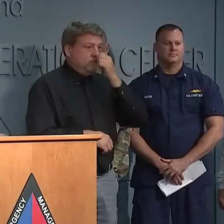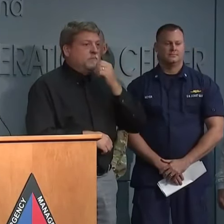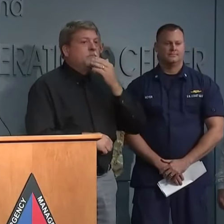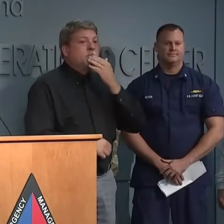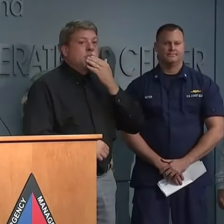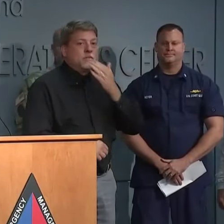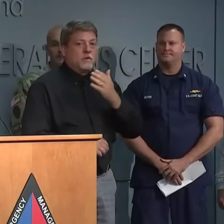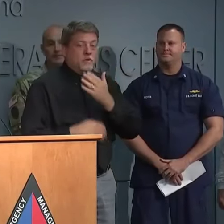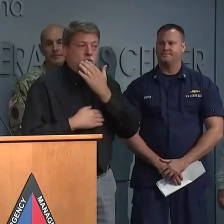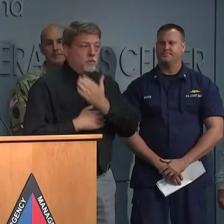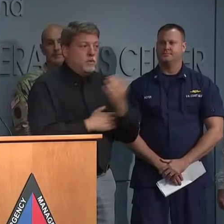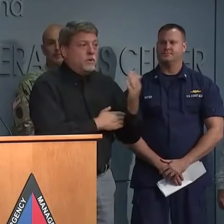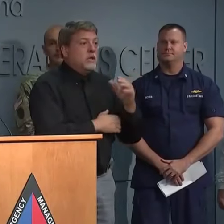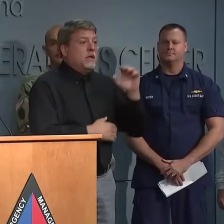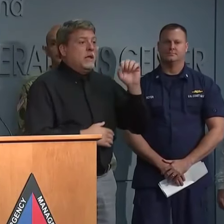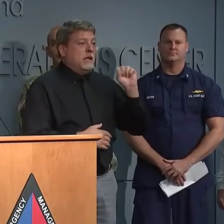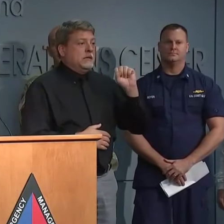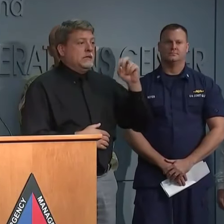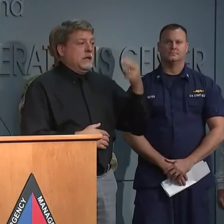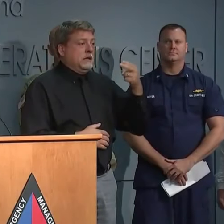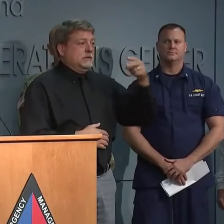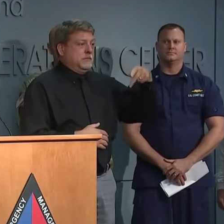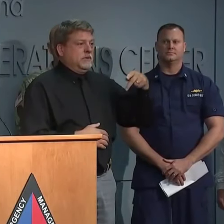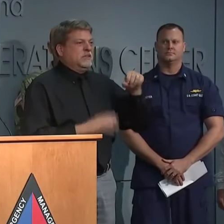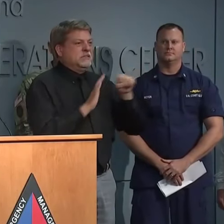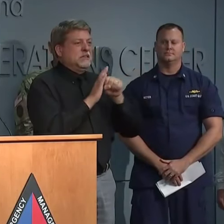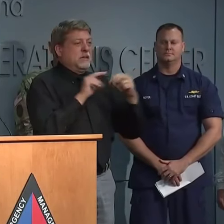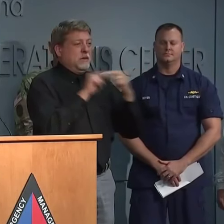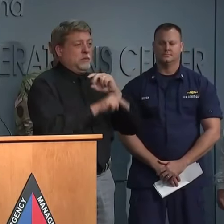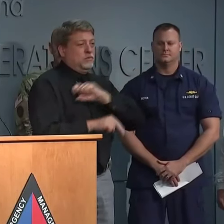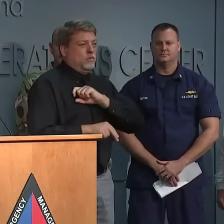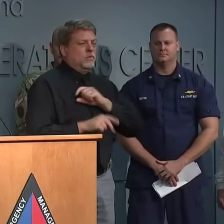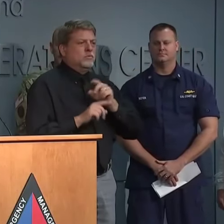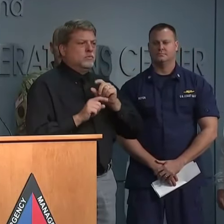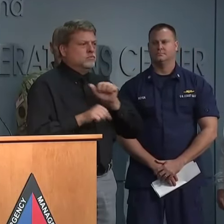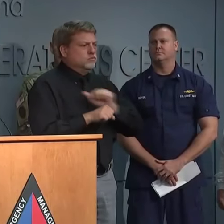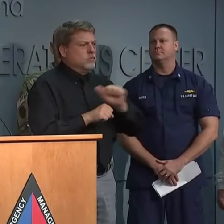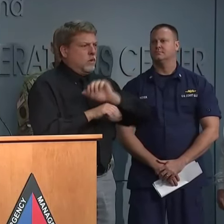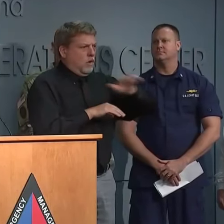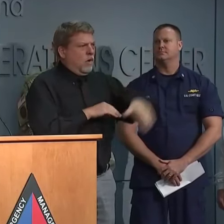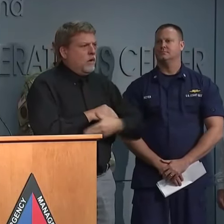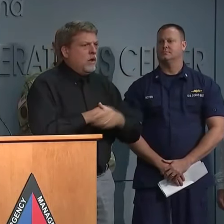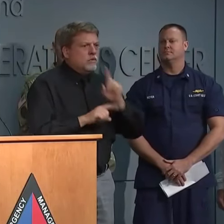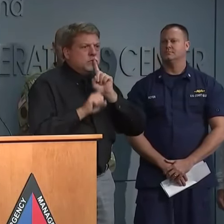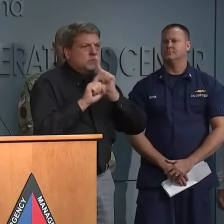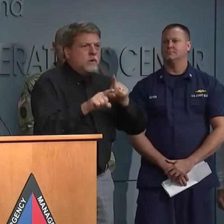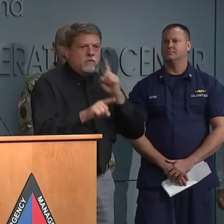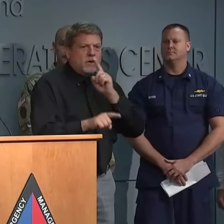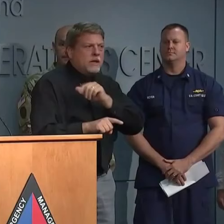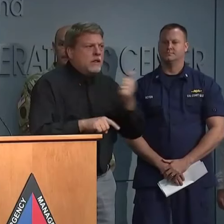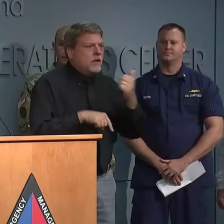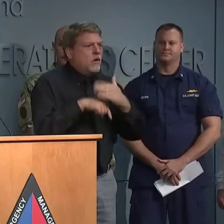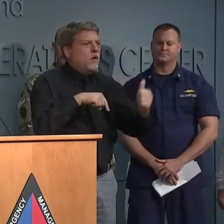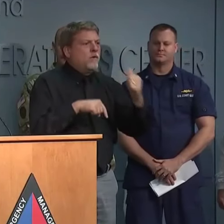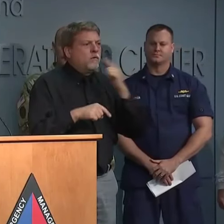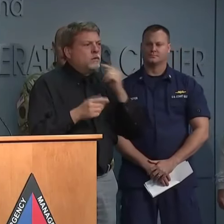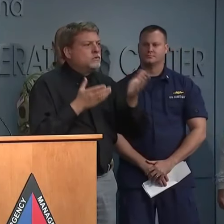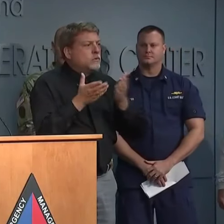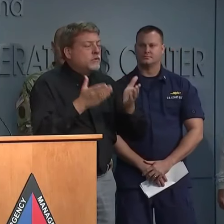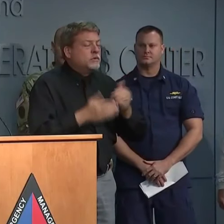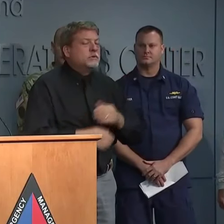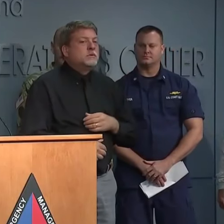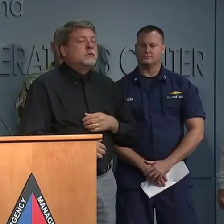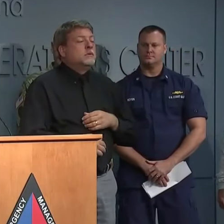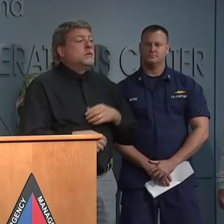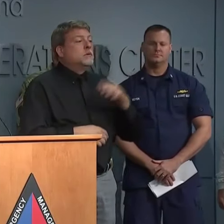The State Highway Patrol has been working throughout the night responding to calls for service as a result of the hurricane's effect. Downed